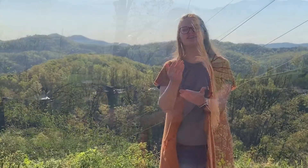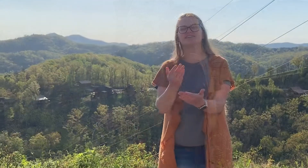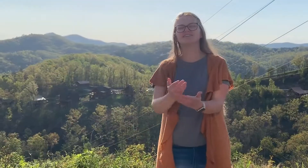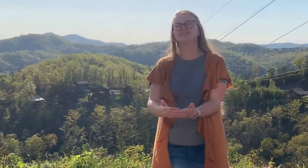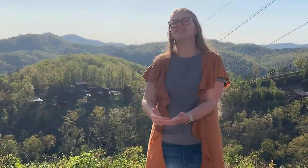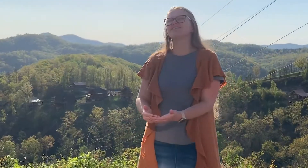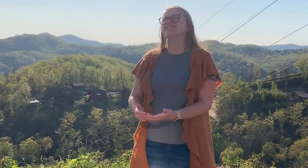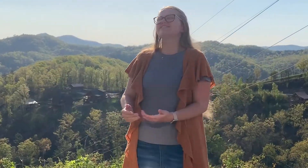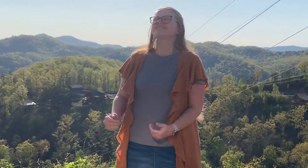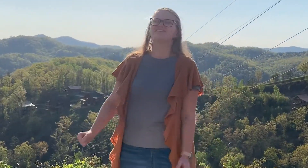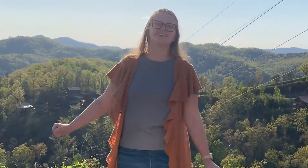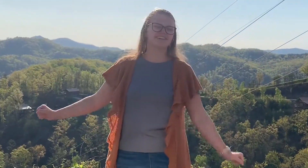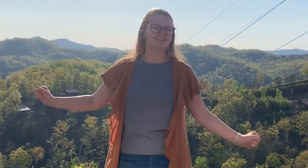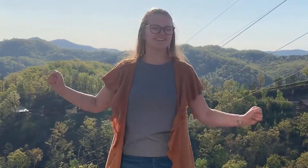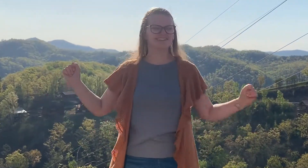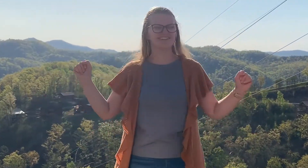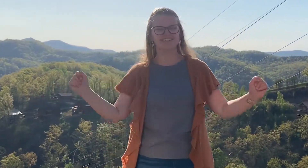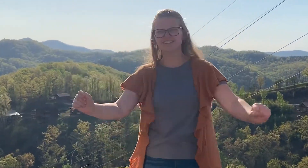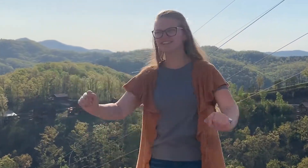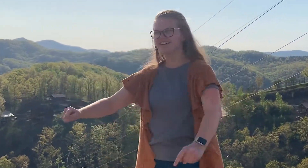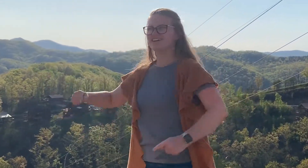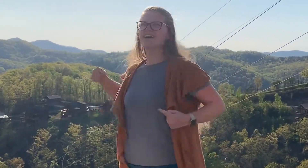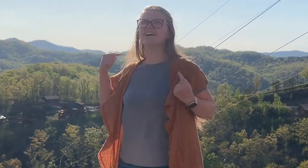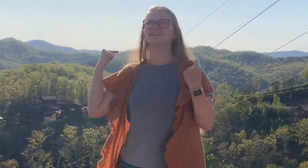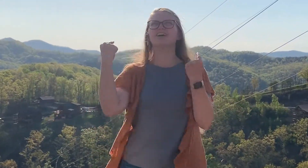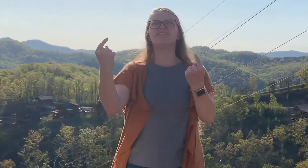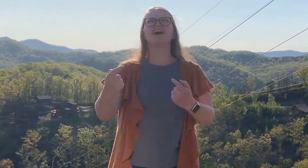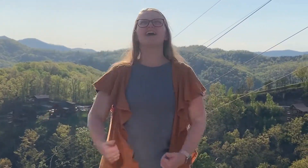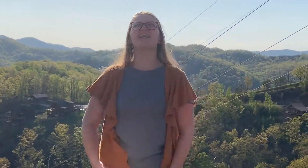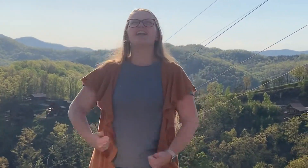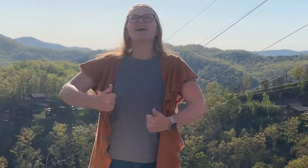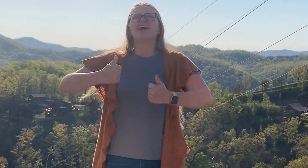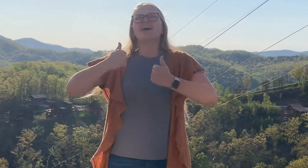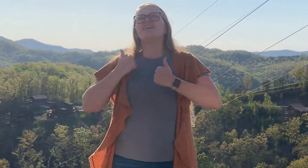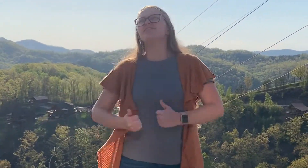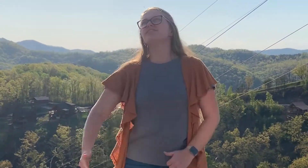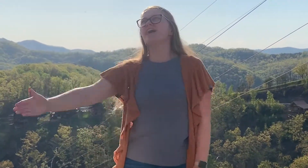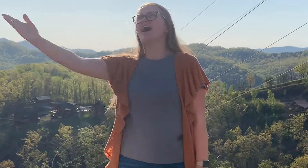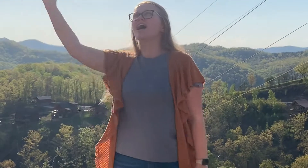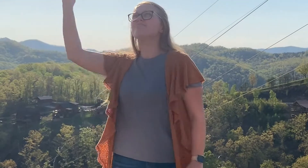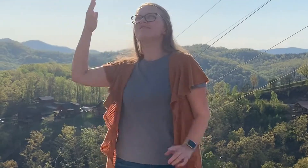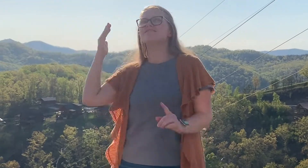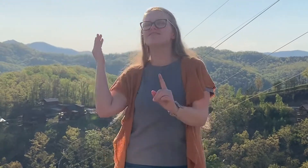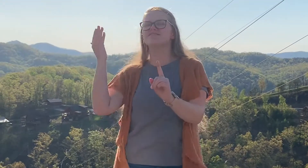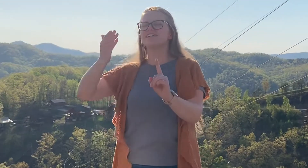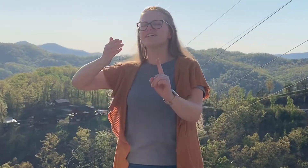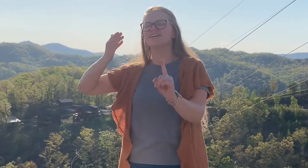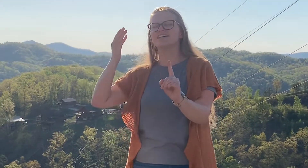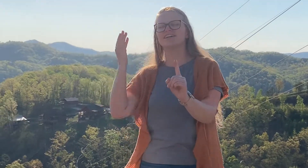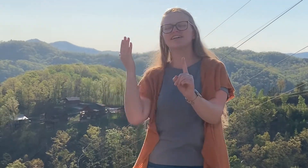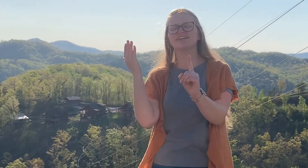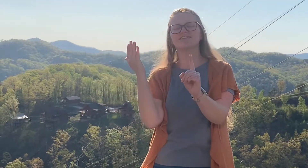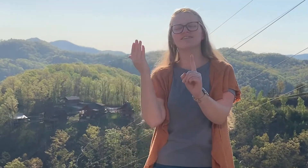Yeah. Cause all my life you have been faithful.